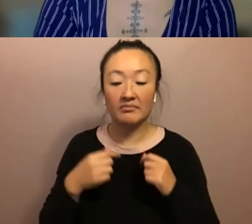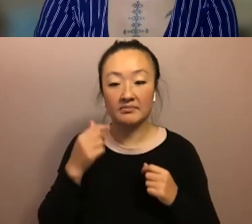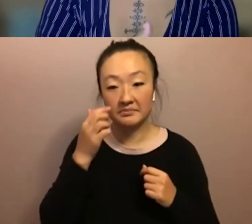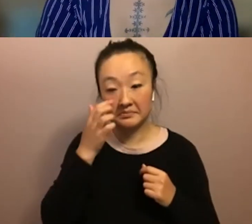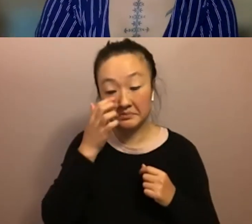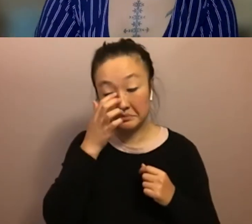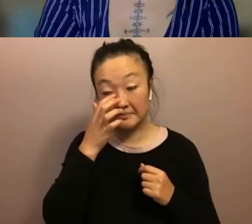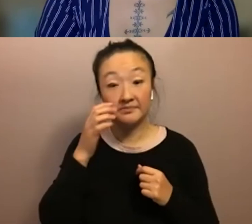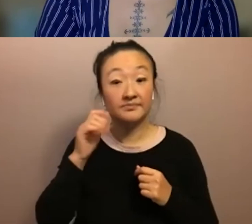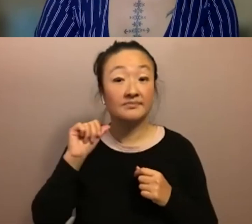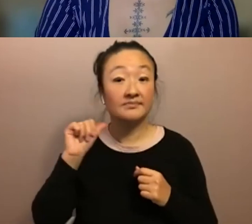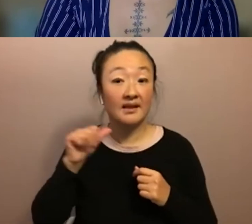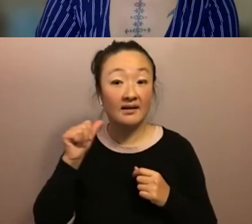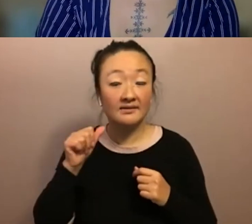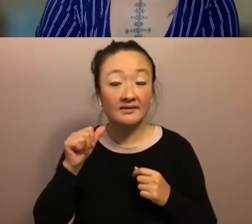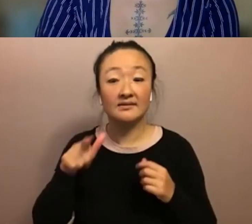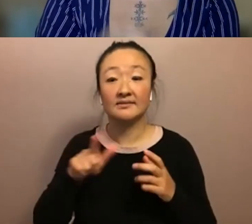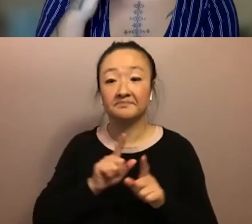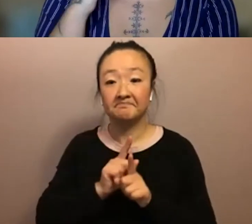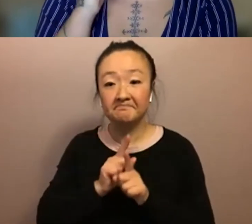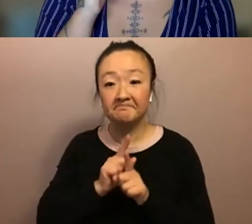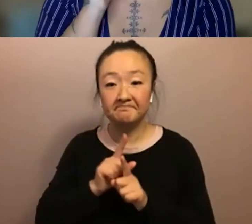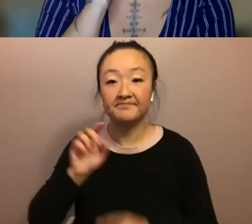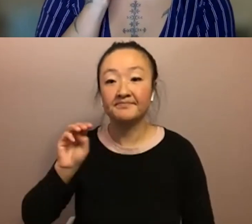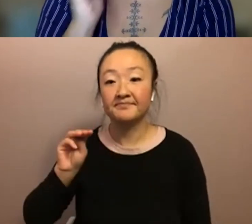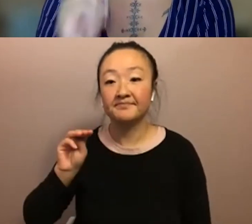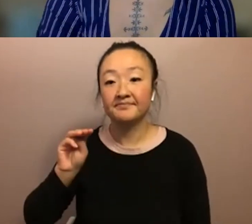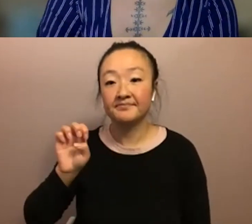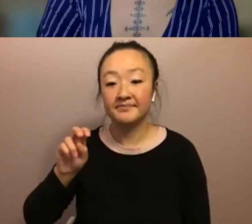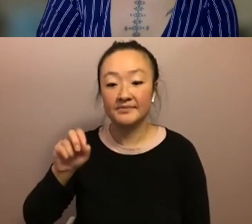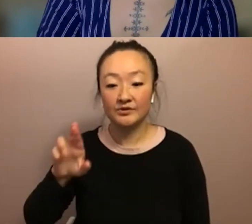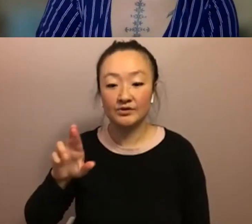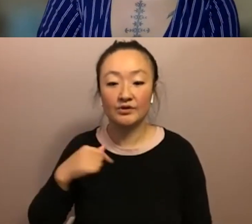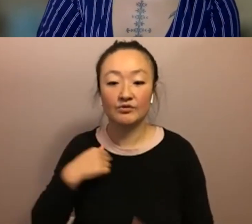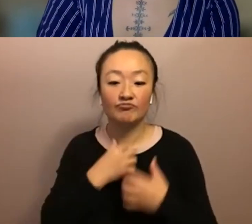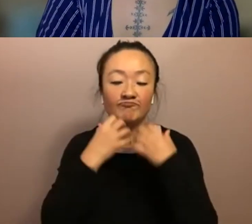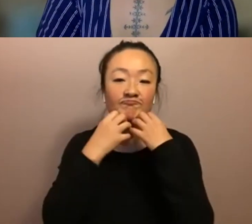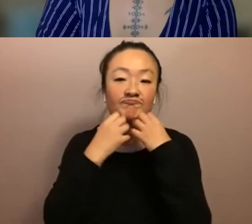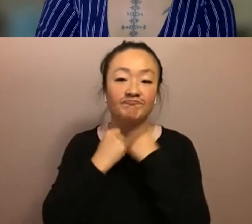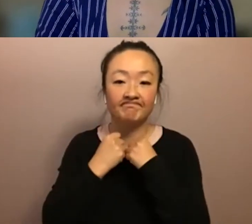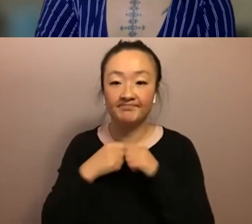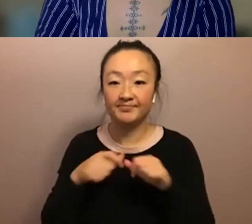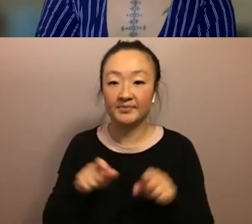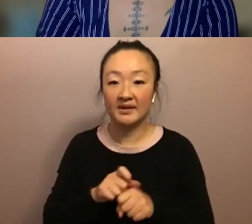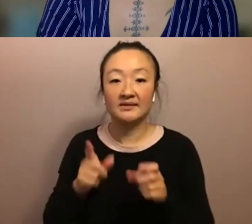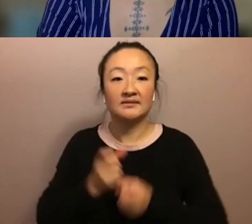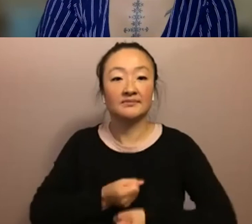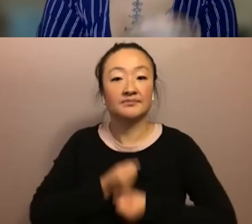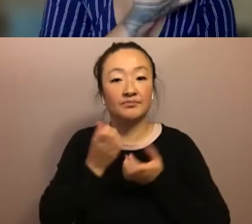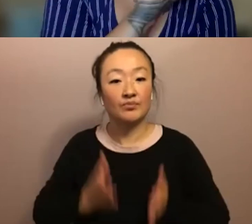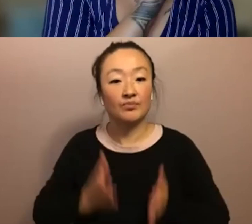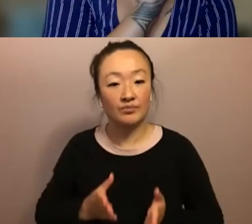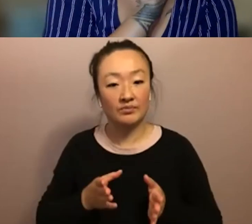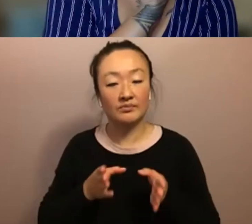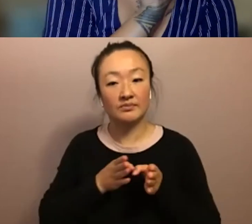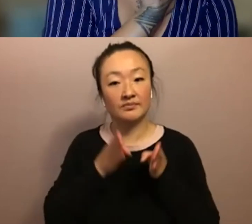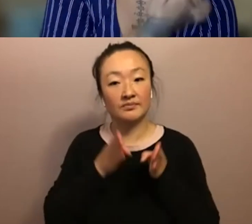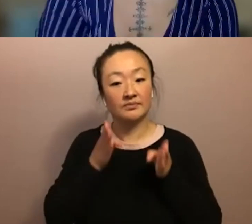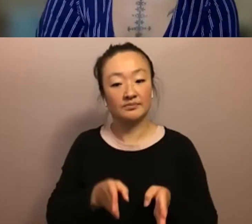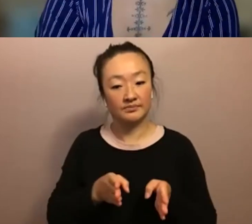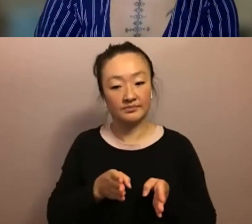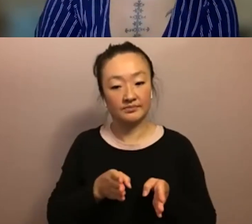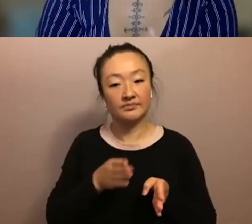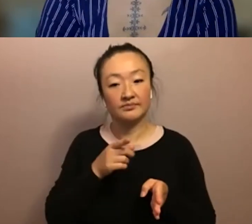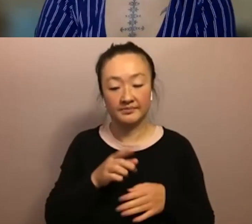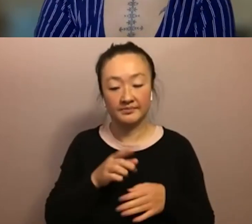auntie as a as a mentor as someone who we dearly loved as a poet um as someone of fijian